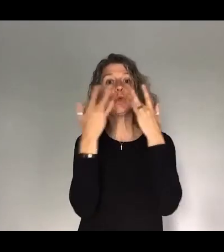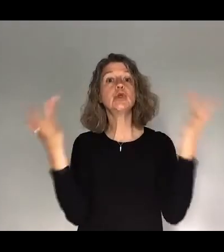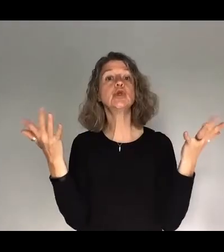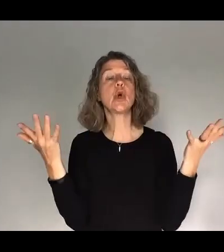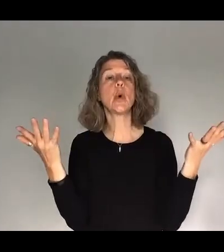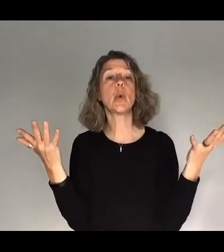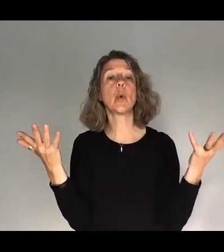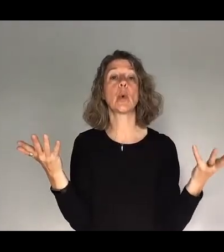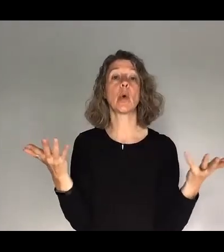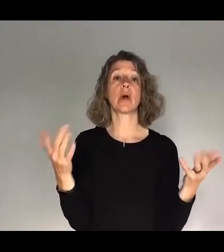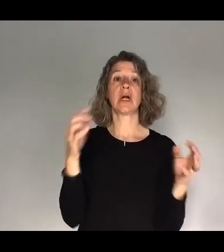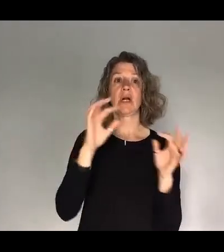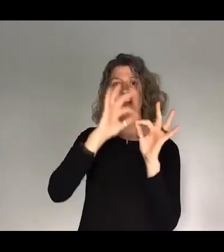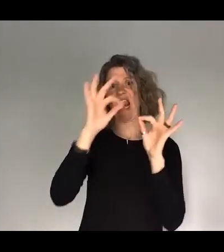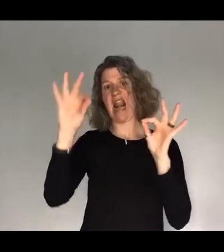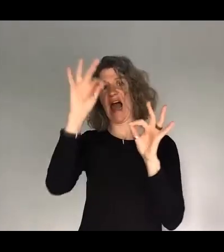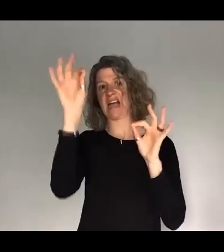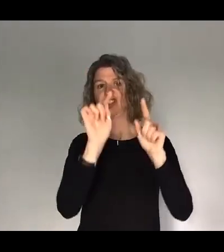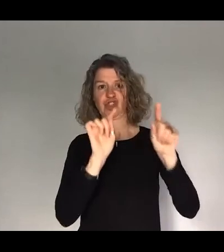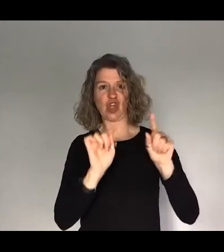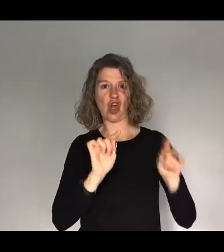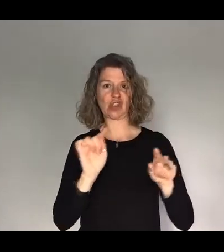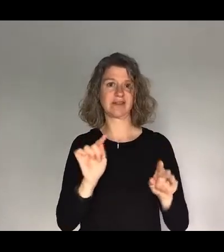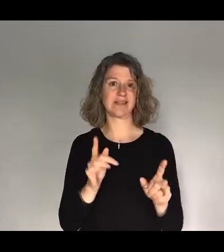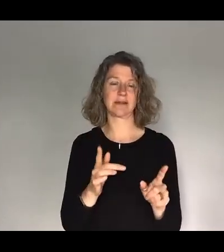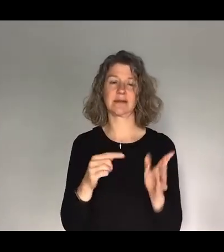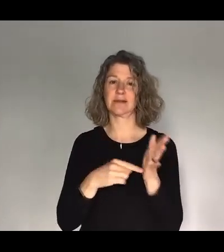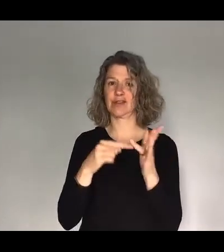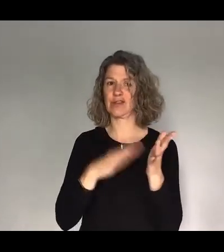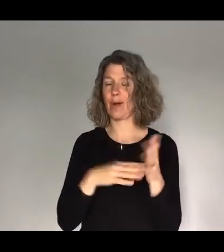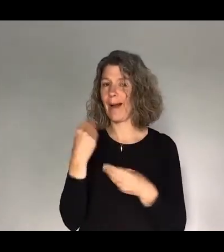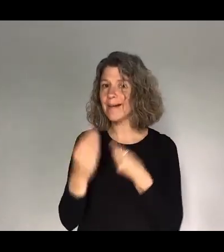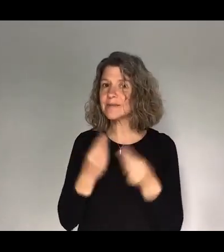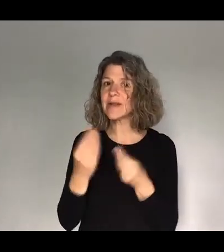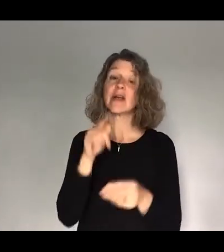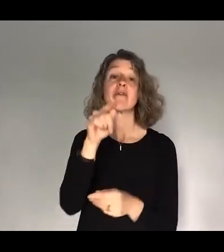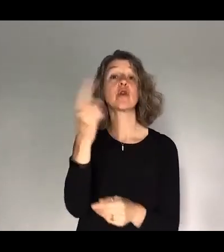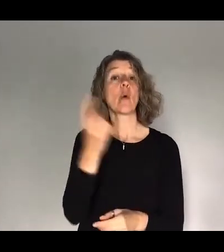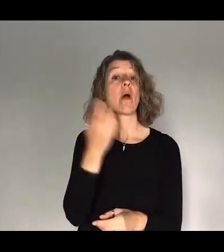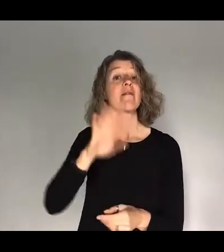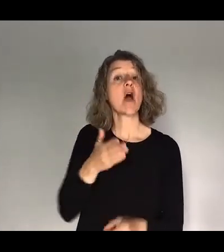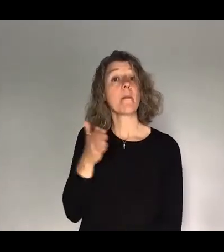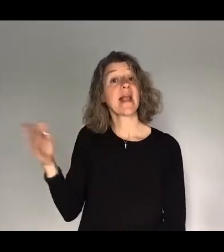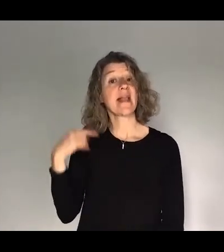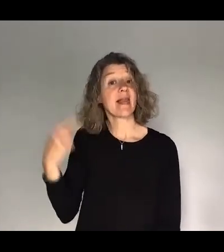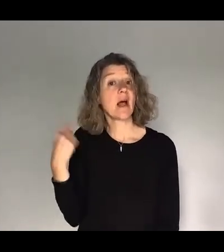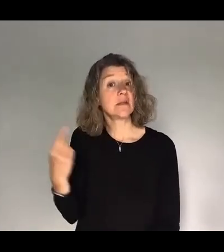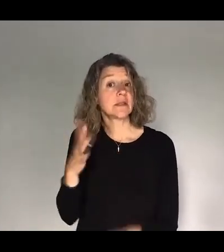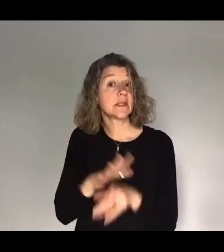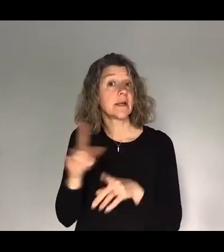some lines and some dots, which Tom will explain. comes in from Essex. Basically, if you're coming in from East London next Sunday, you might need to